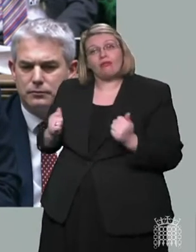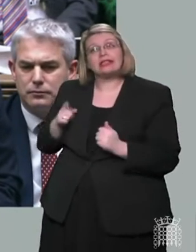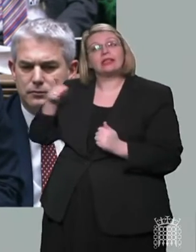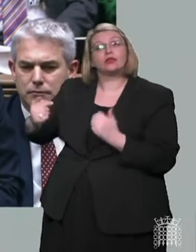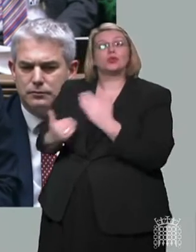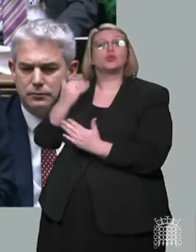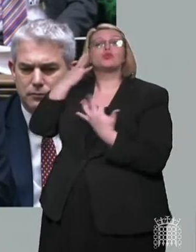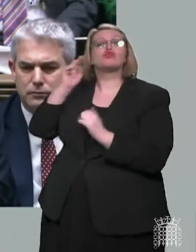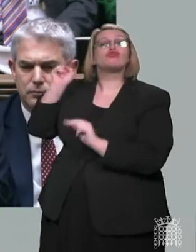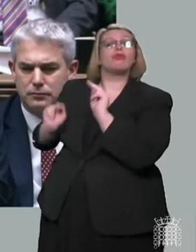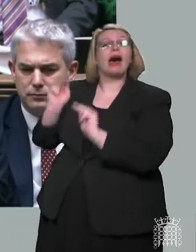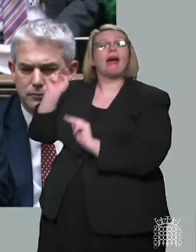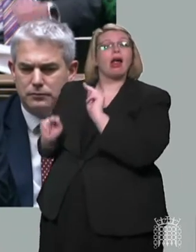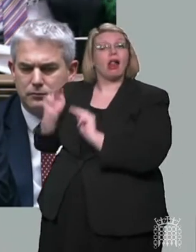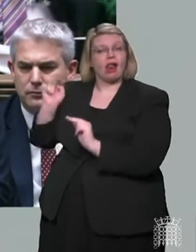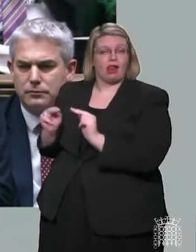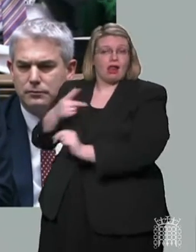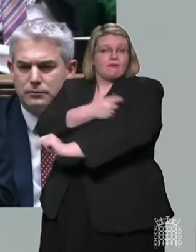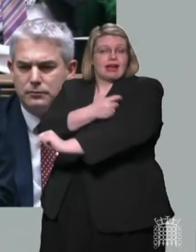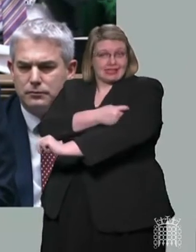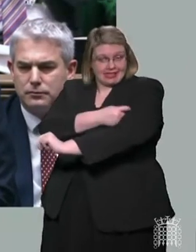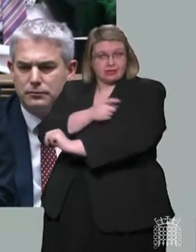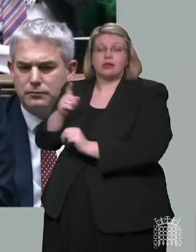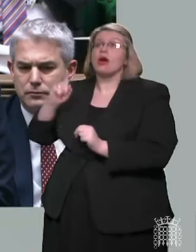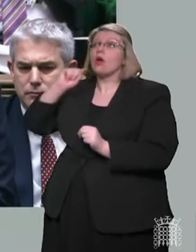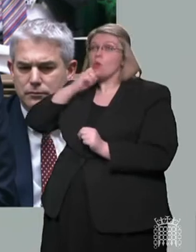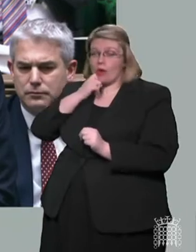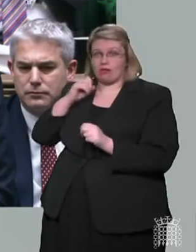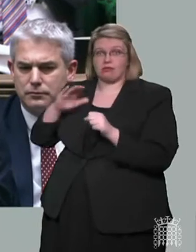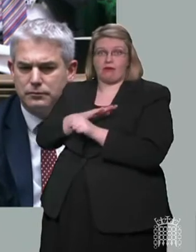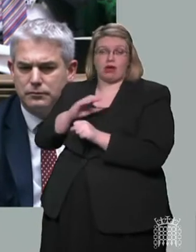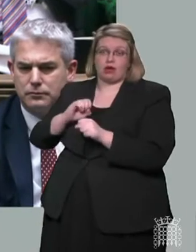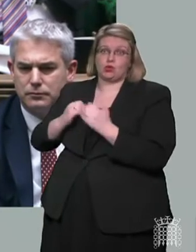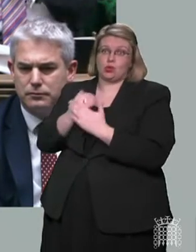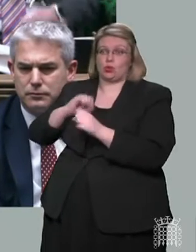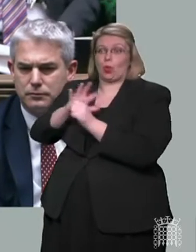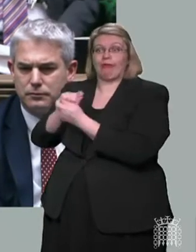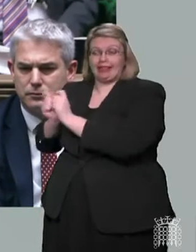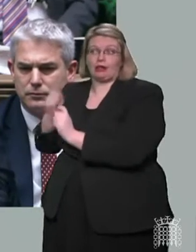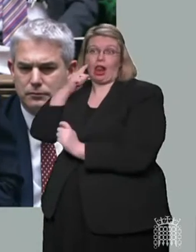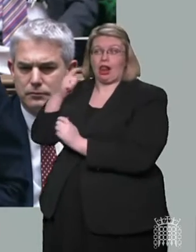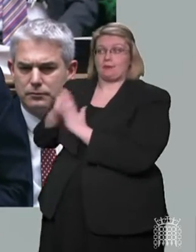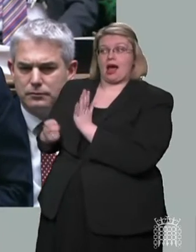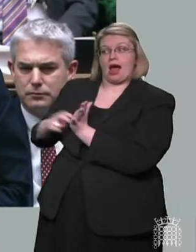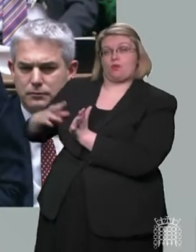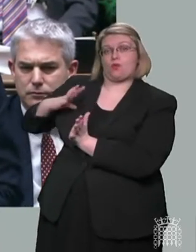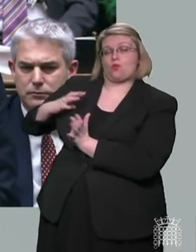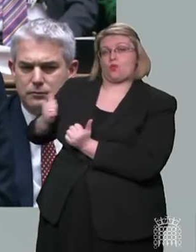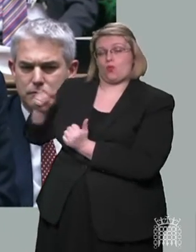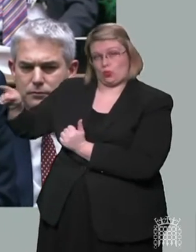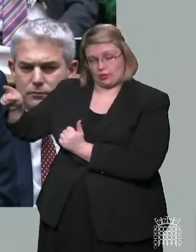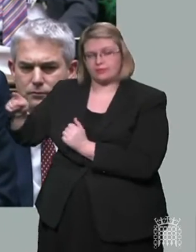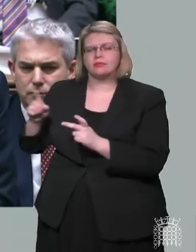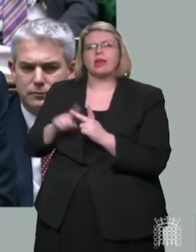trialling bivalent vaccines, which would provide protection against COVID variants. The Therapeutics Task Force will